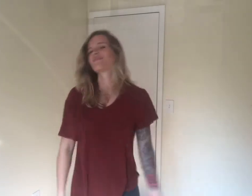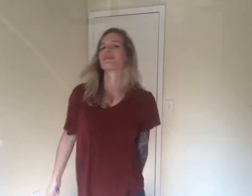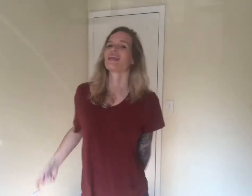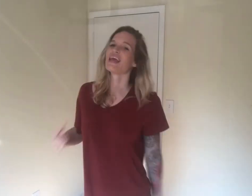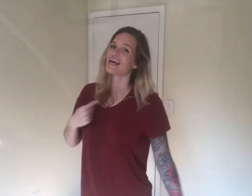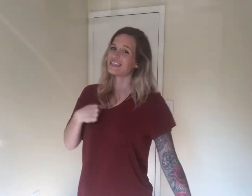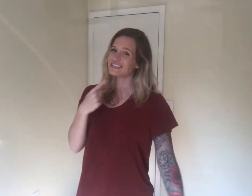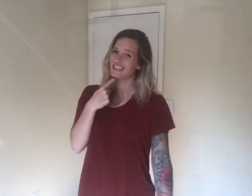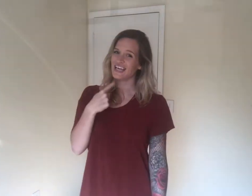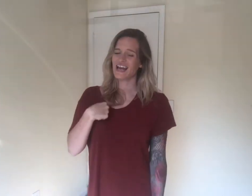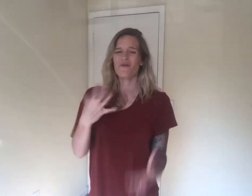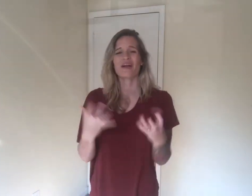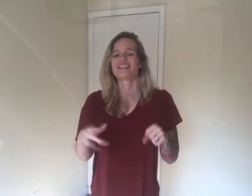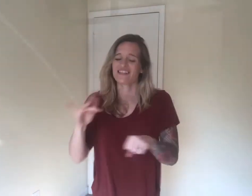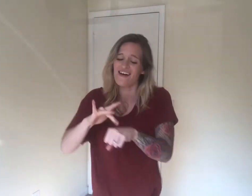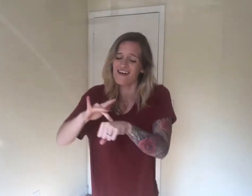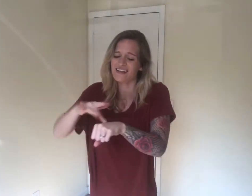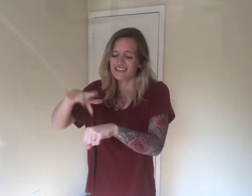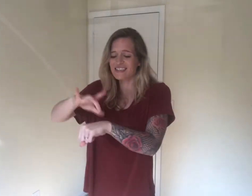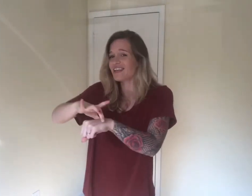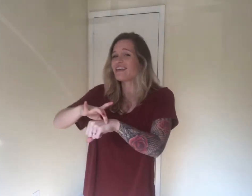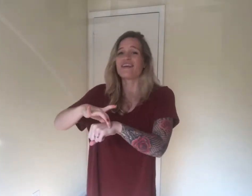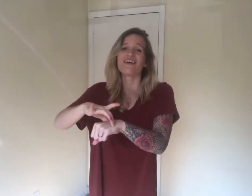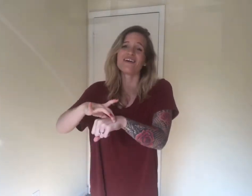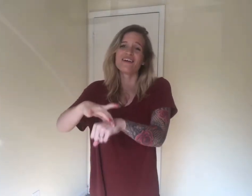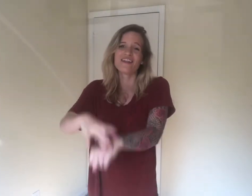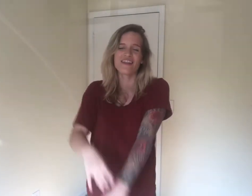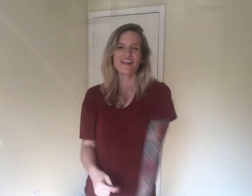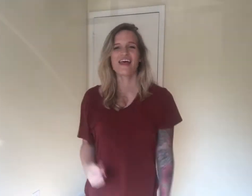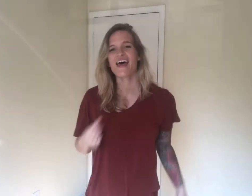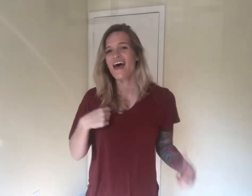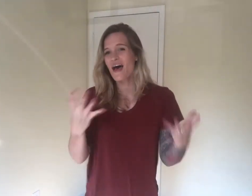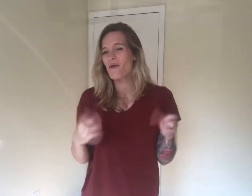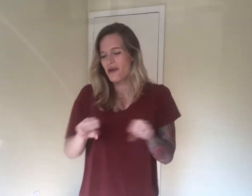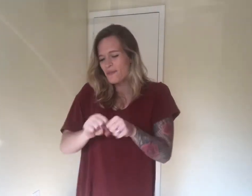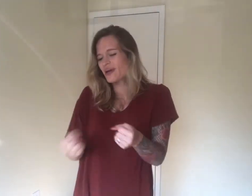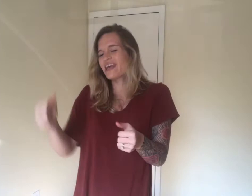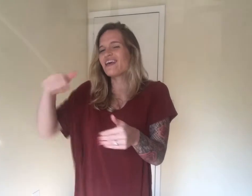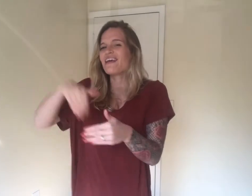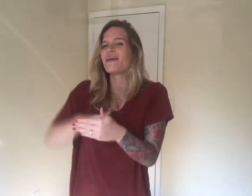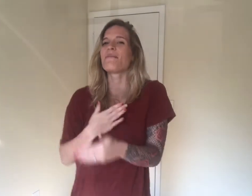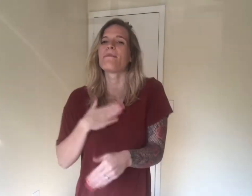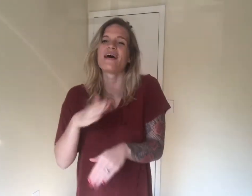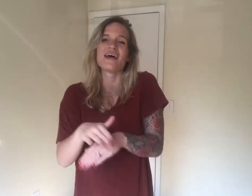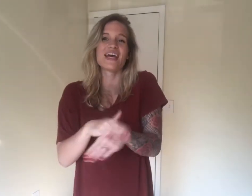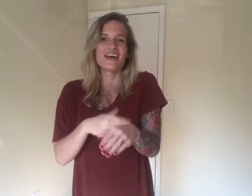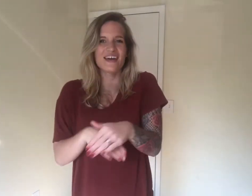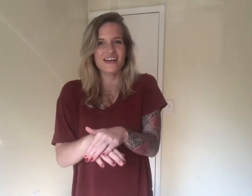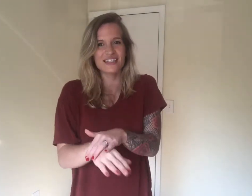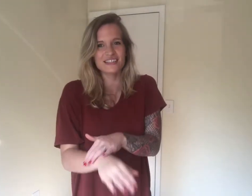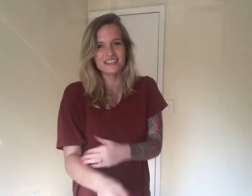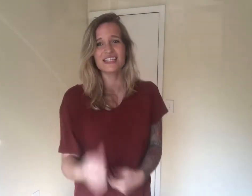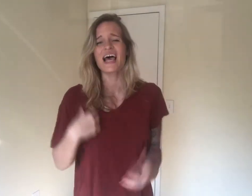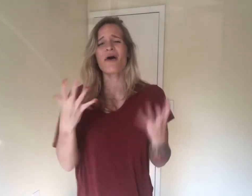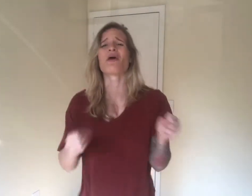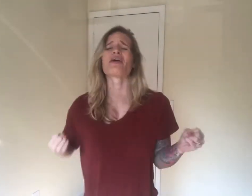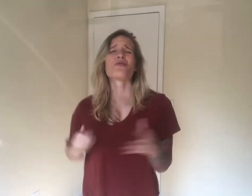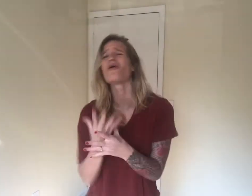I said I want to touch the earth I want to break it in my hands I want to grow